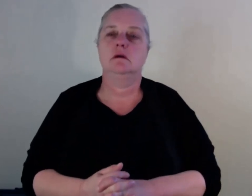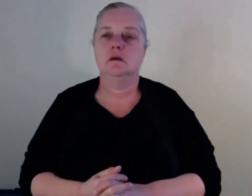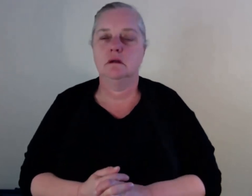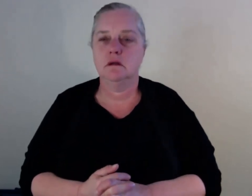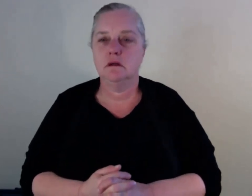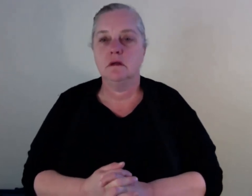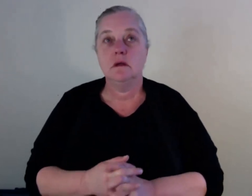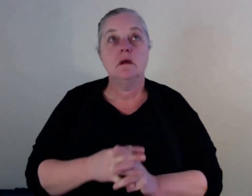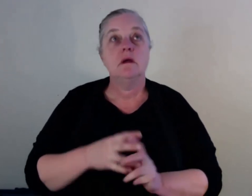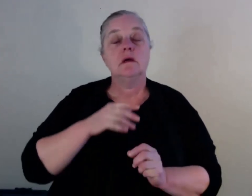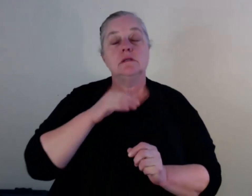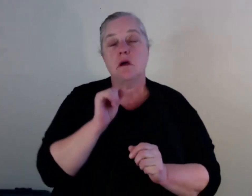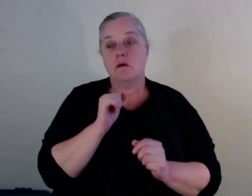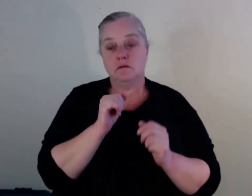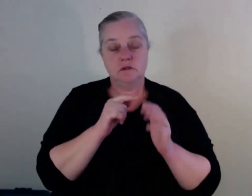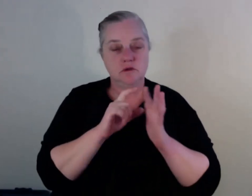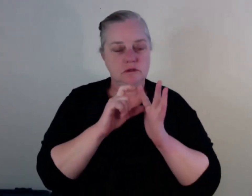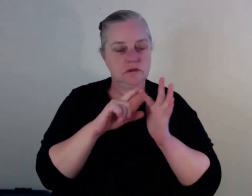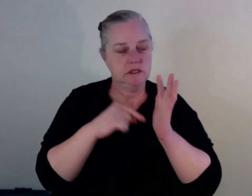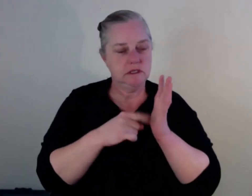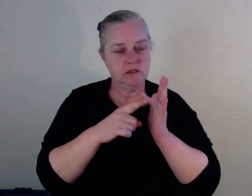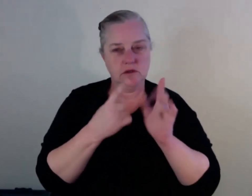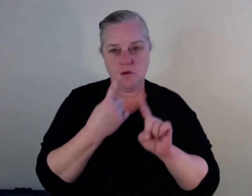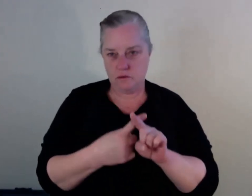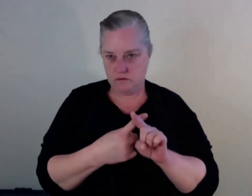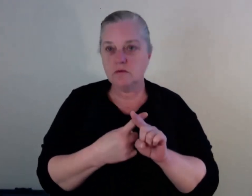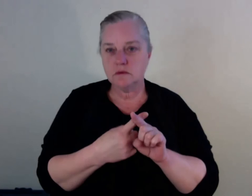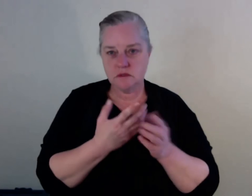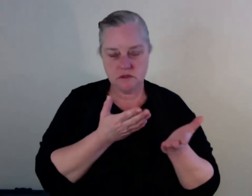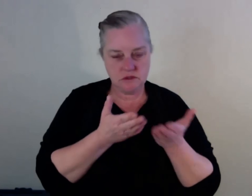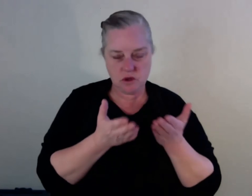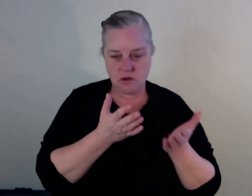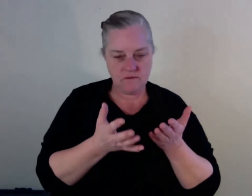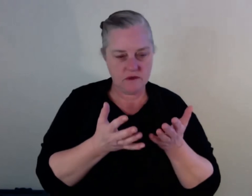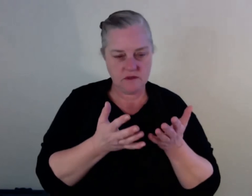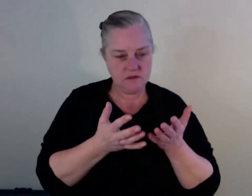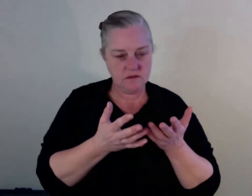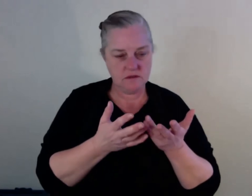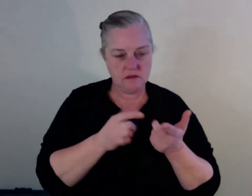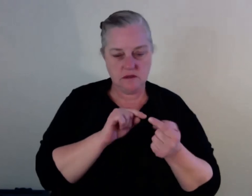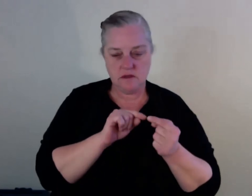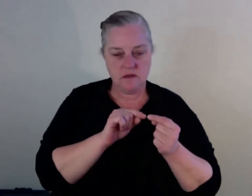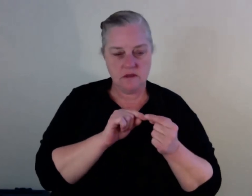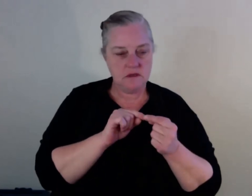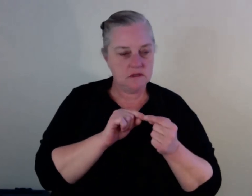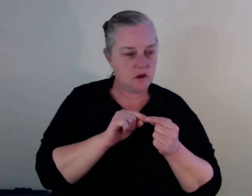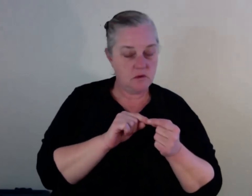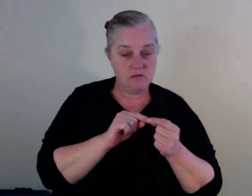that, you know, yeah, I just, I just, I never saw a presence of AOD. I was ordered by the justice system, which